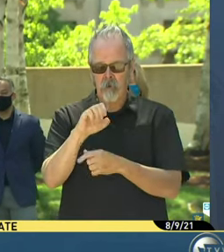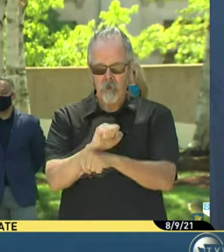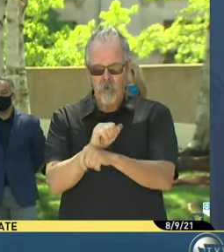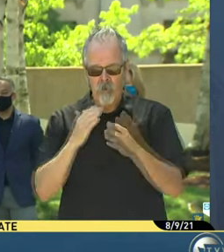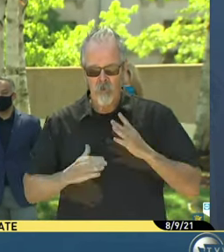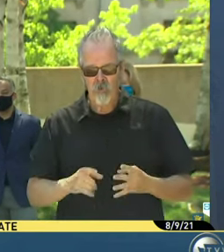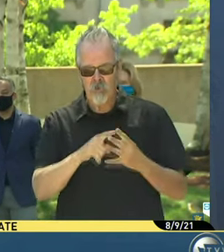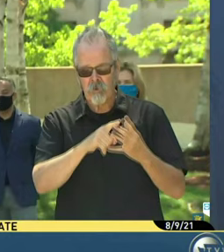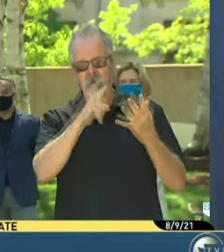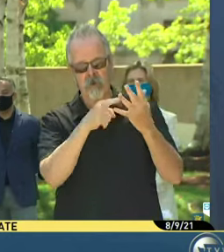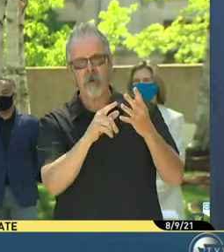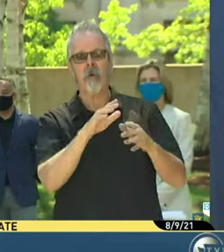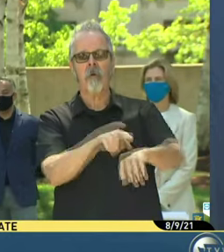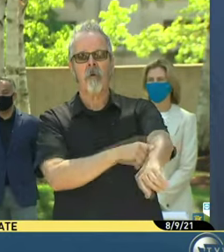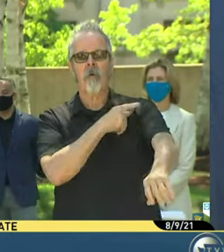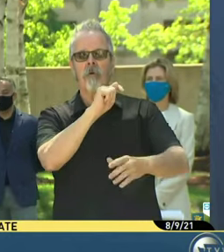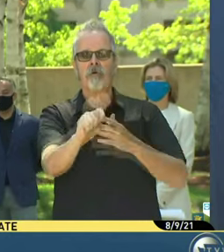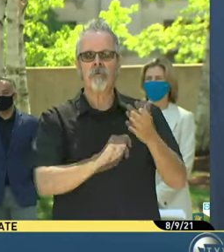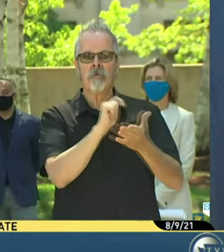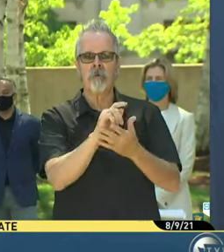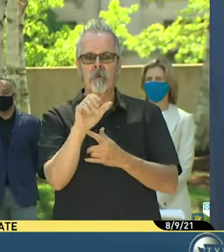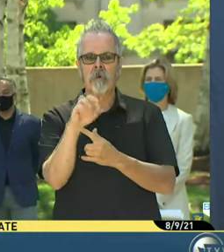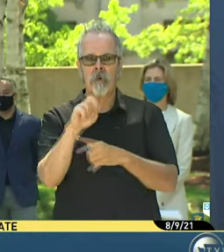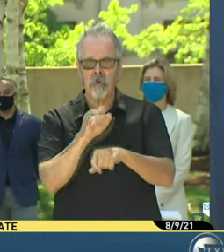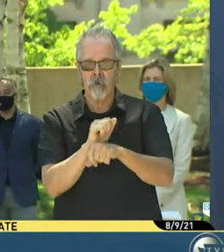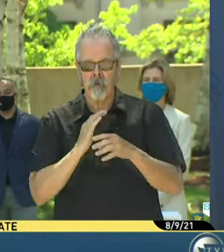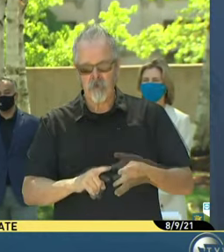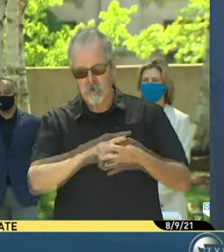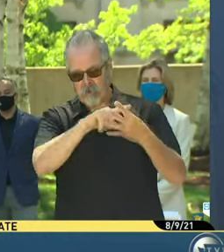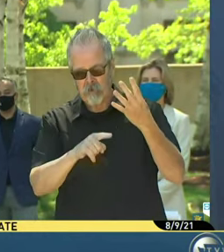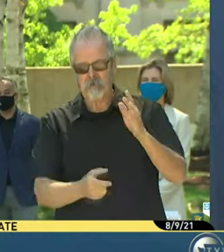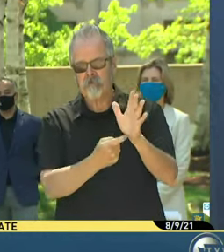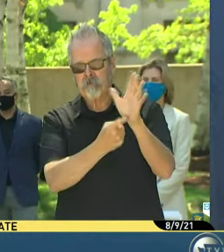to be vaccinated as a condition of further employment.